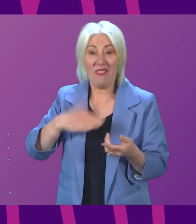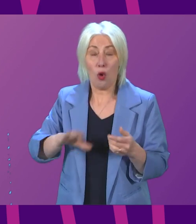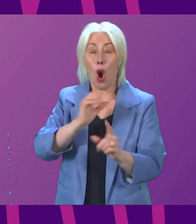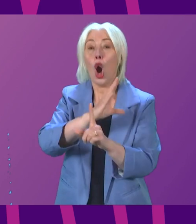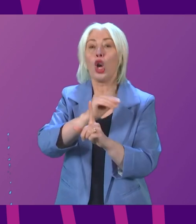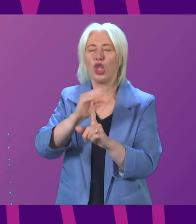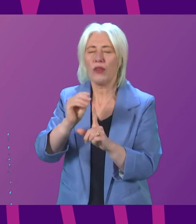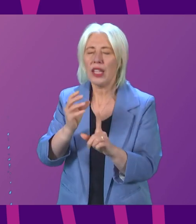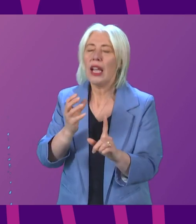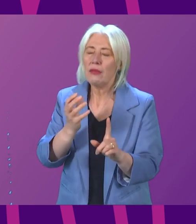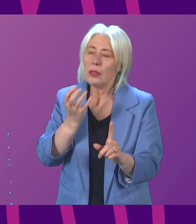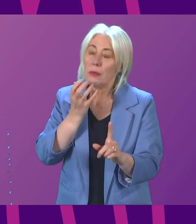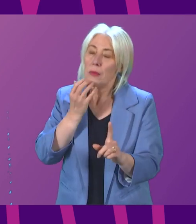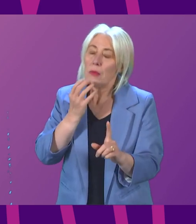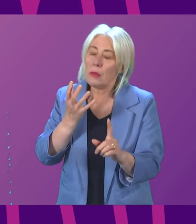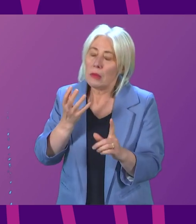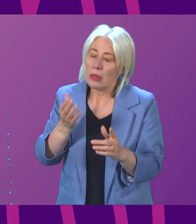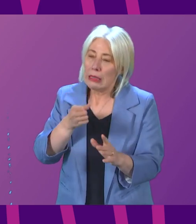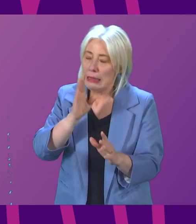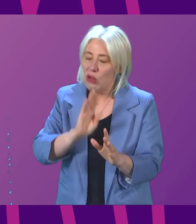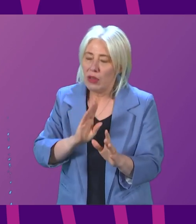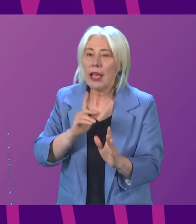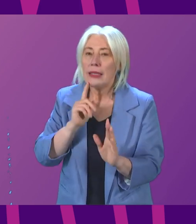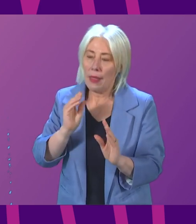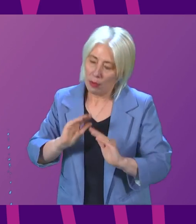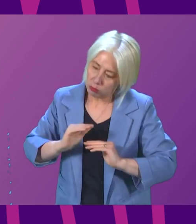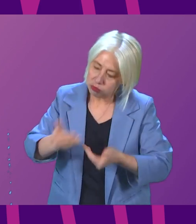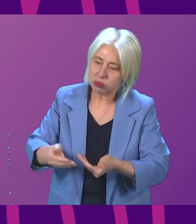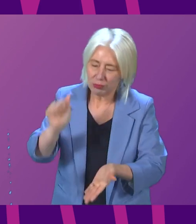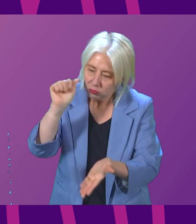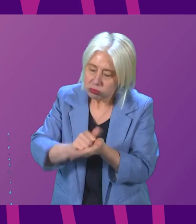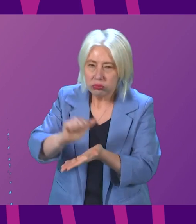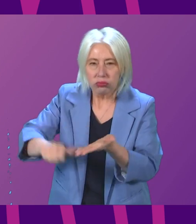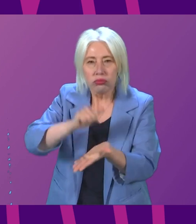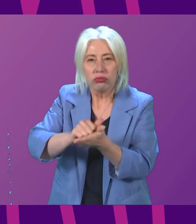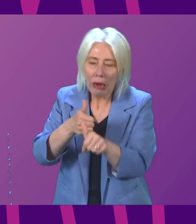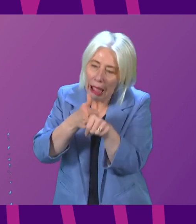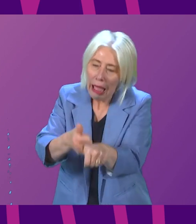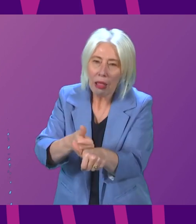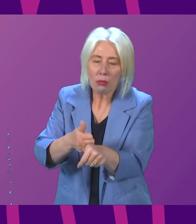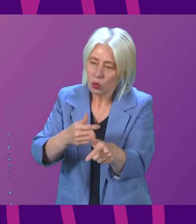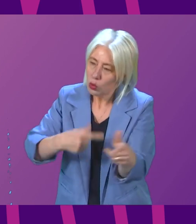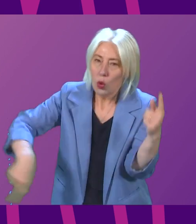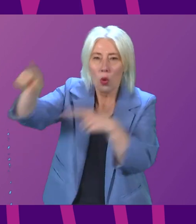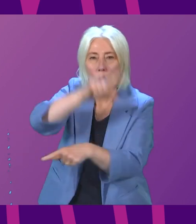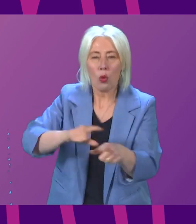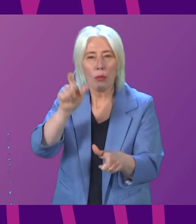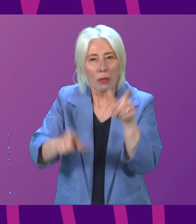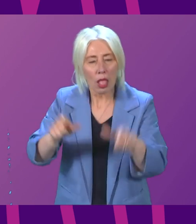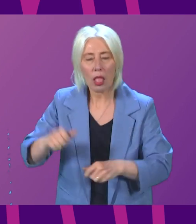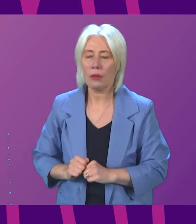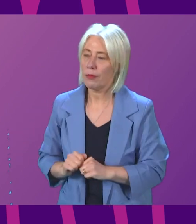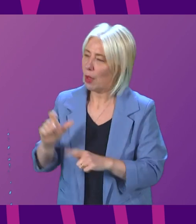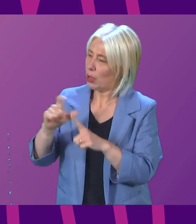Conservatives take it seriously and provide real, proper help to people across this country? And Douglas Ross stands here